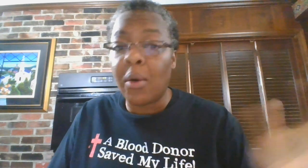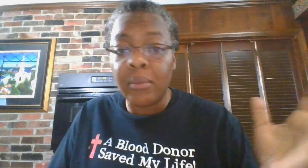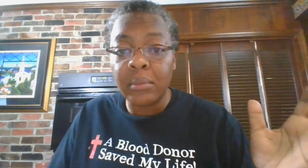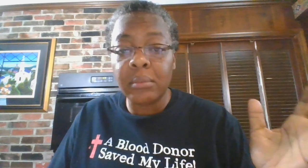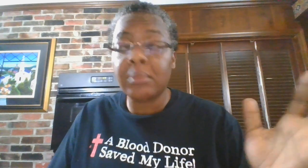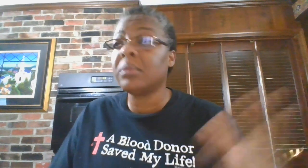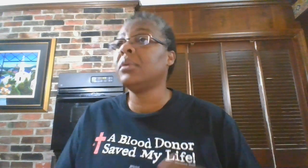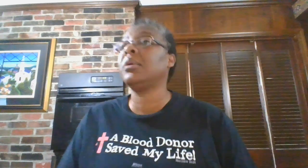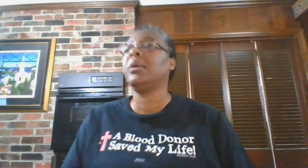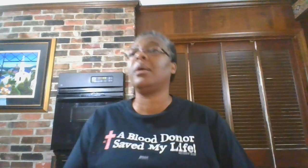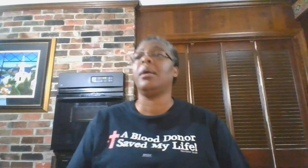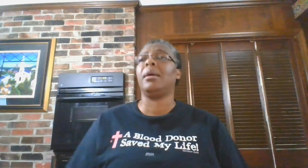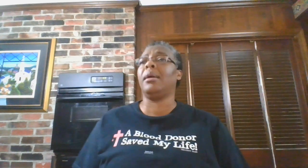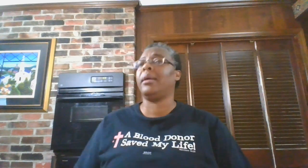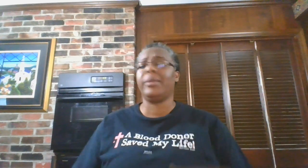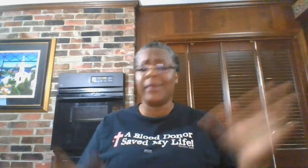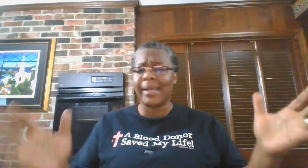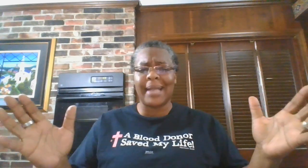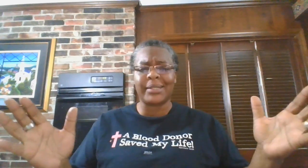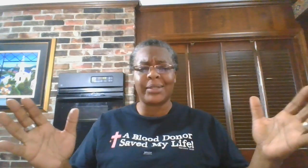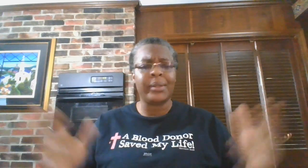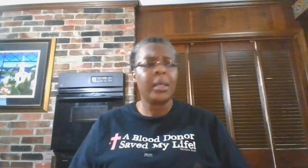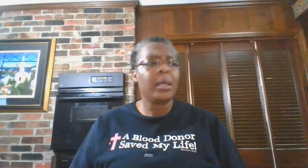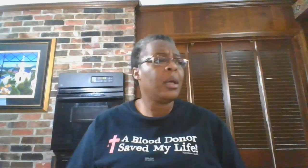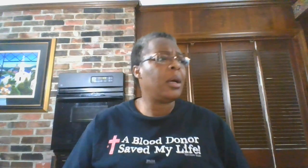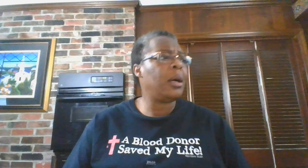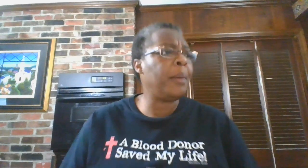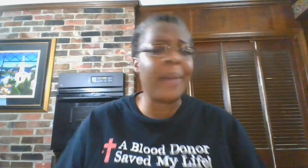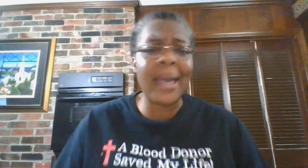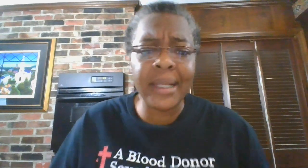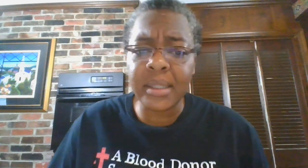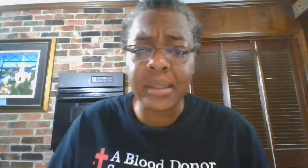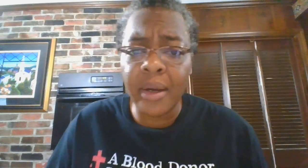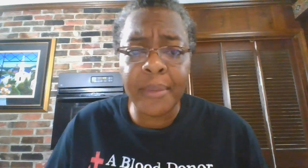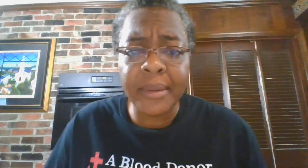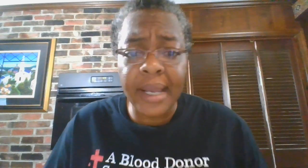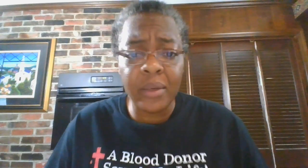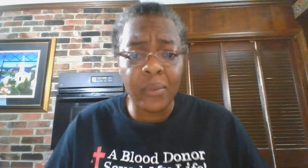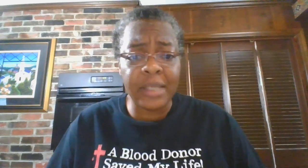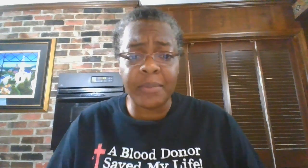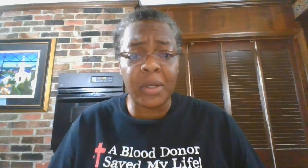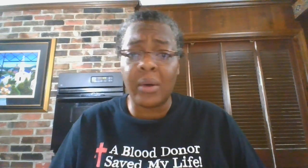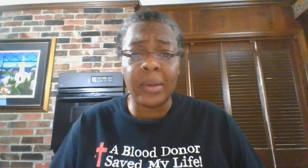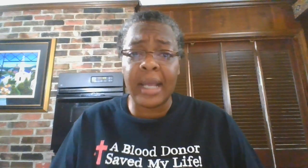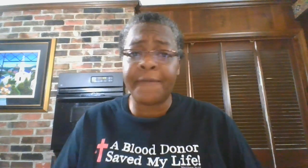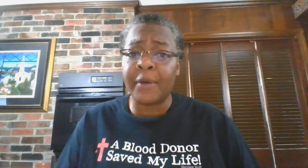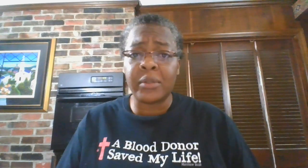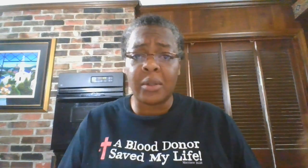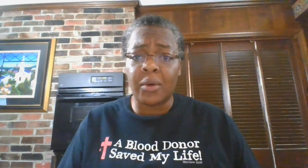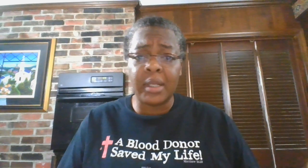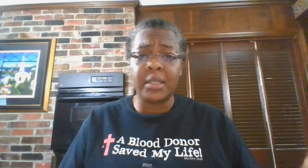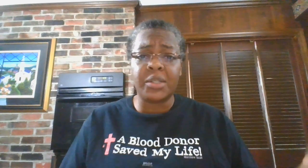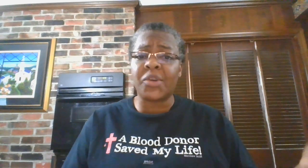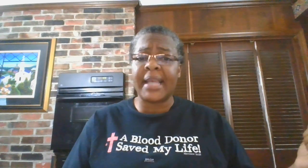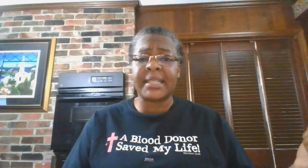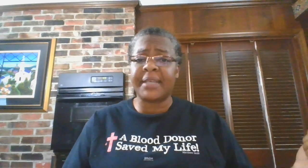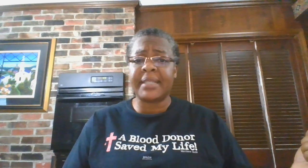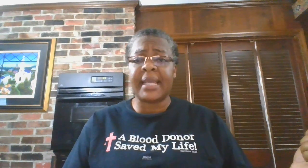Don't. You ain't got to. Mine is a terrible thing to waste, but a whole lot of folks is throwing it in the trash every day.